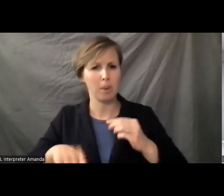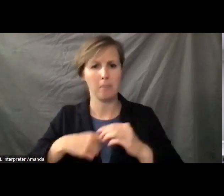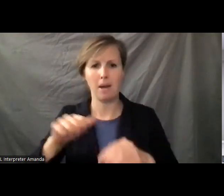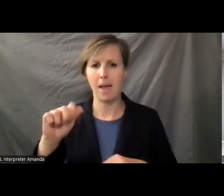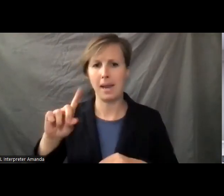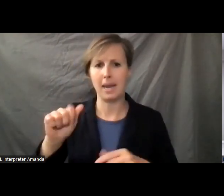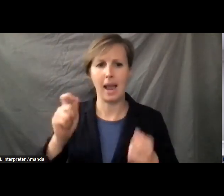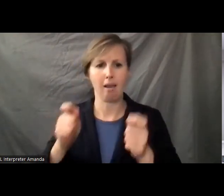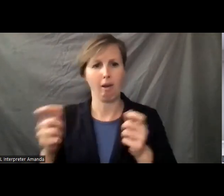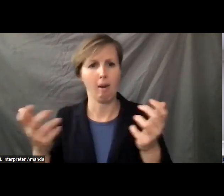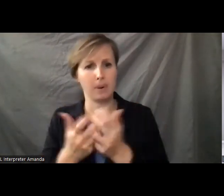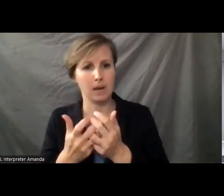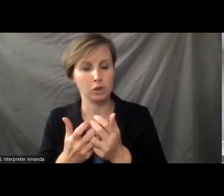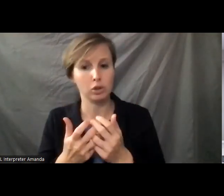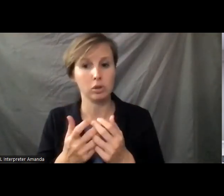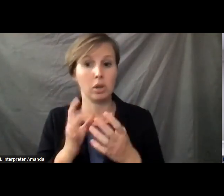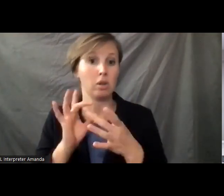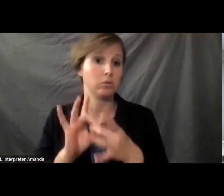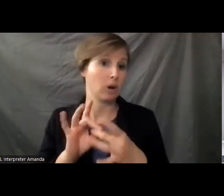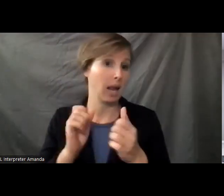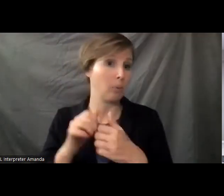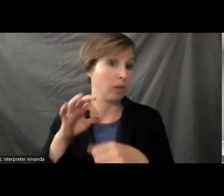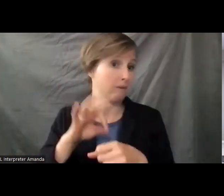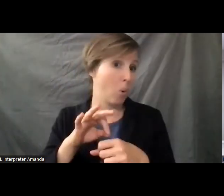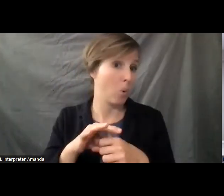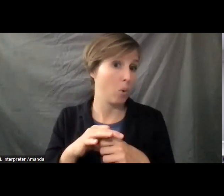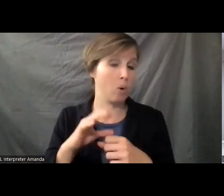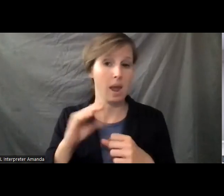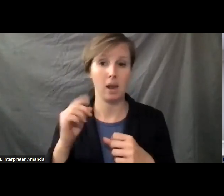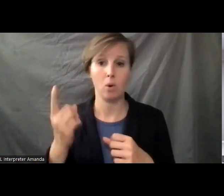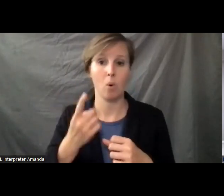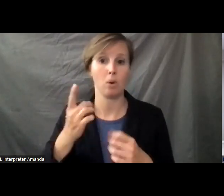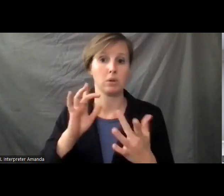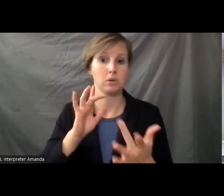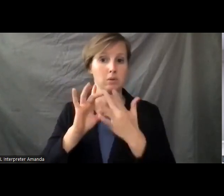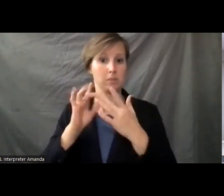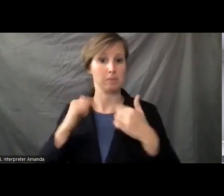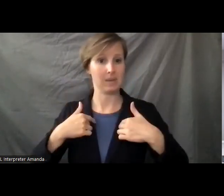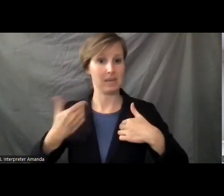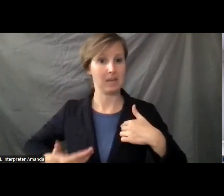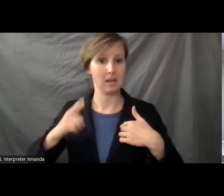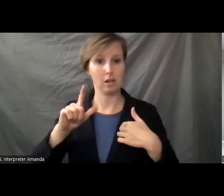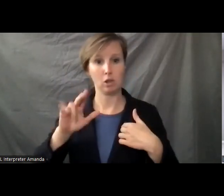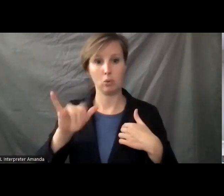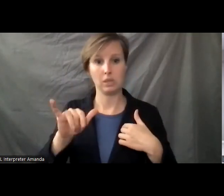accommodations, including those related to voting, and you're certainly always welcome to reach out to me, lucy